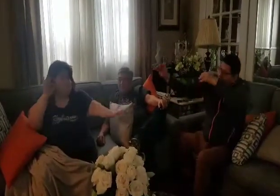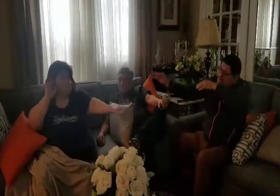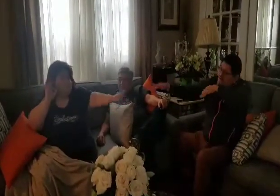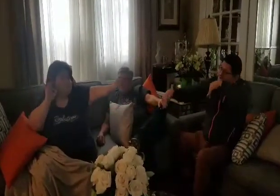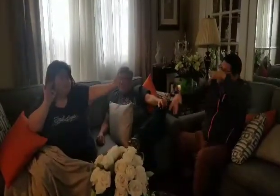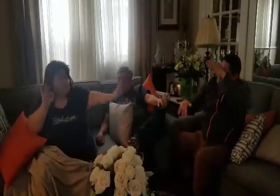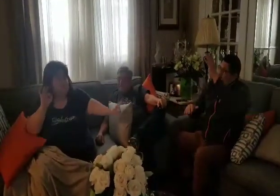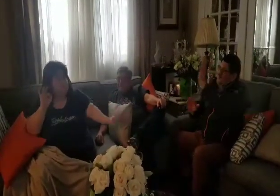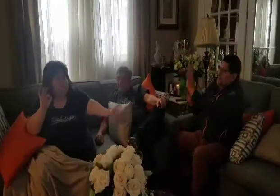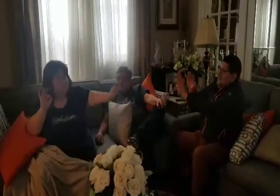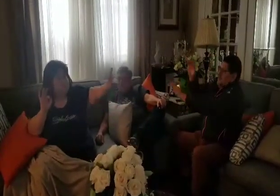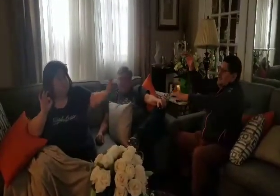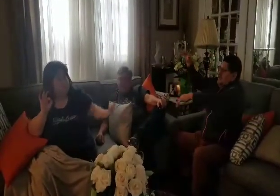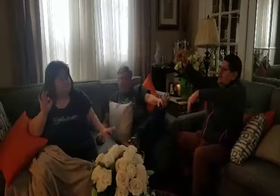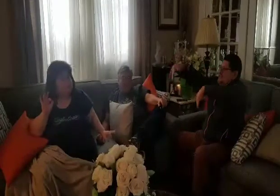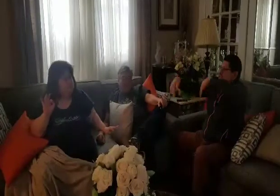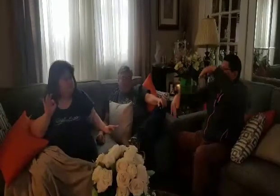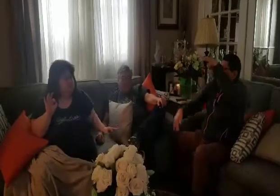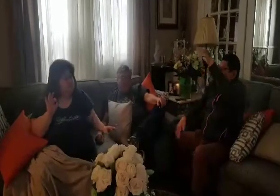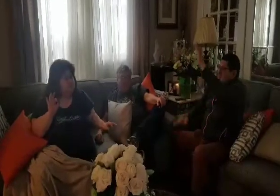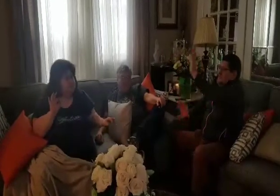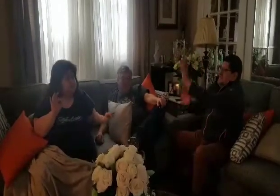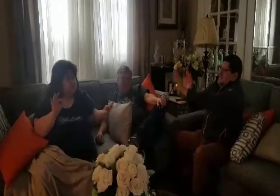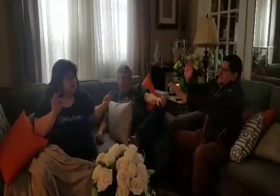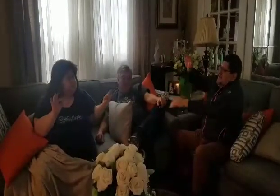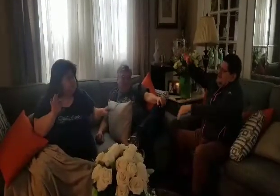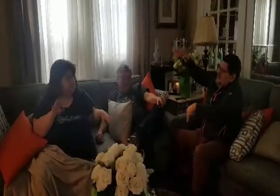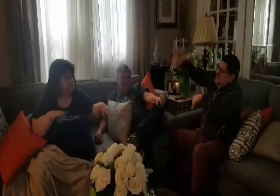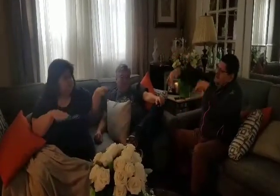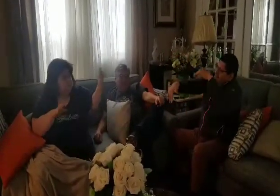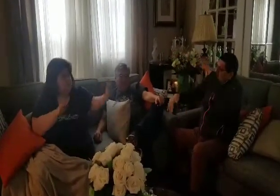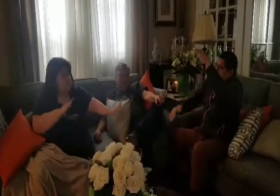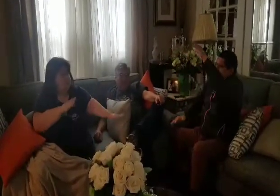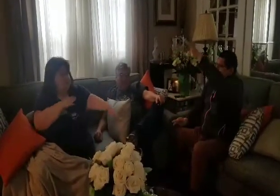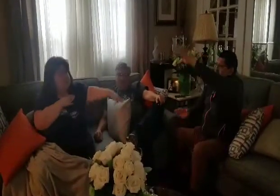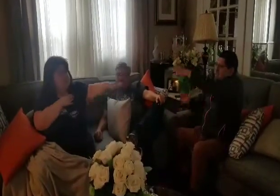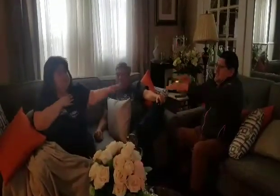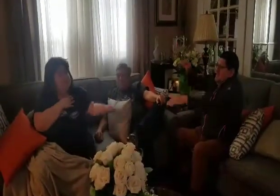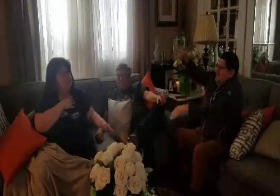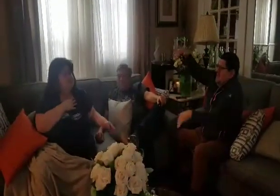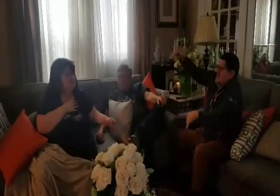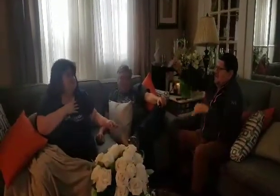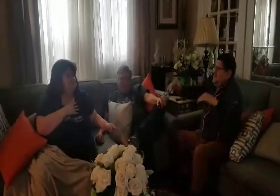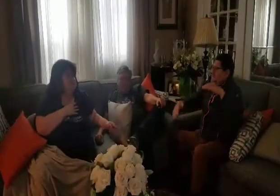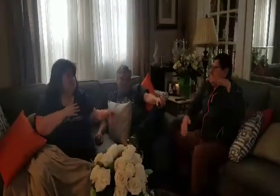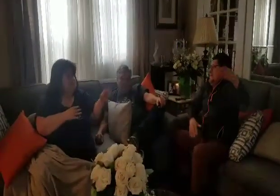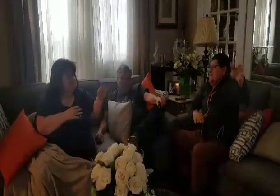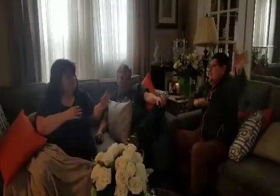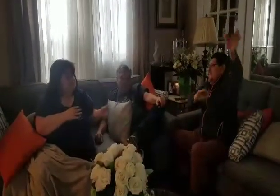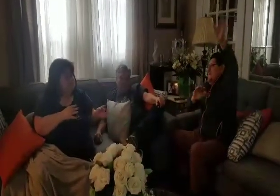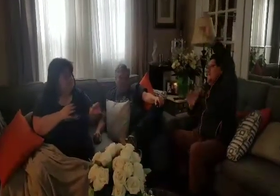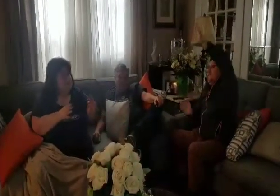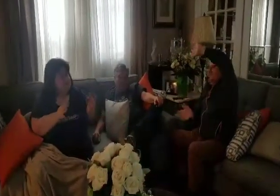shaking and saying, how do you do, we're really safe.